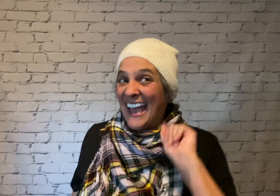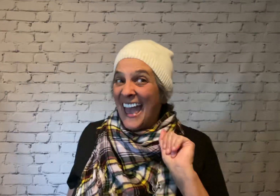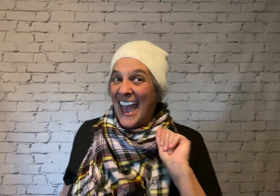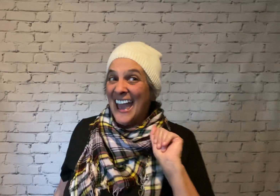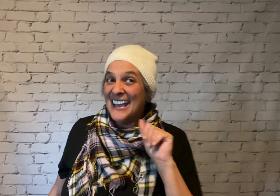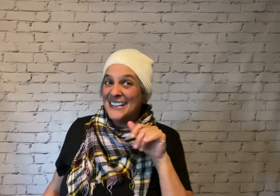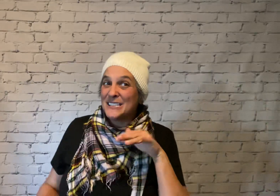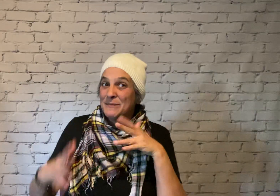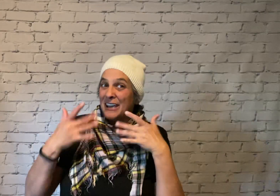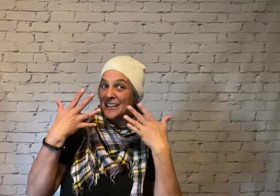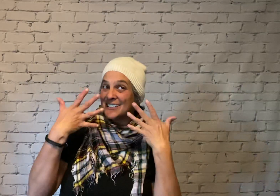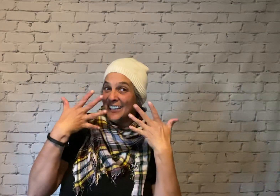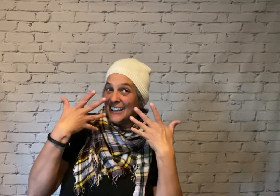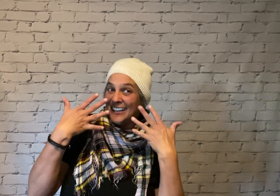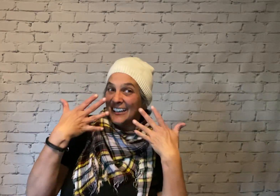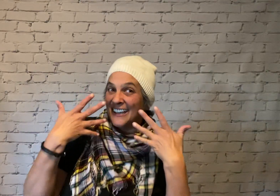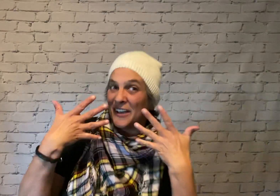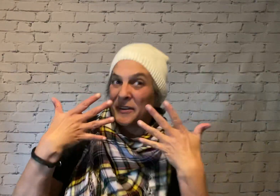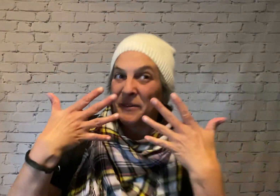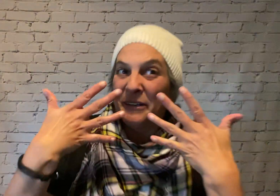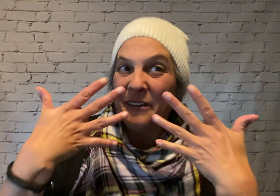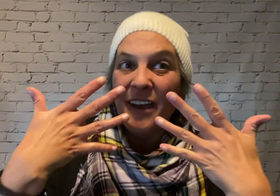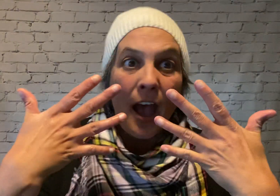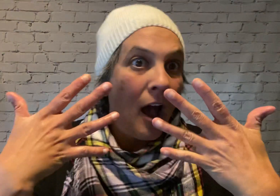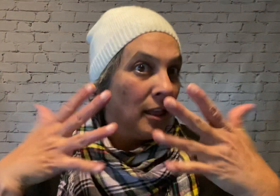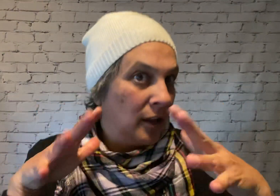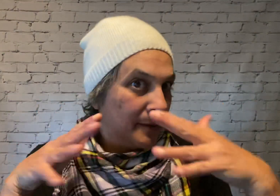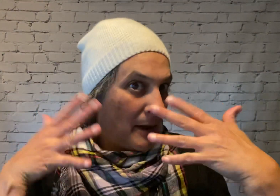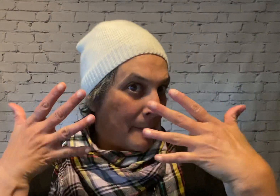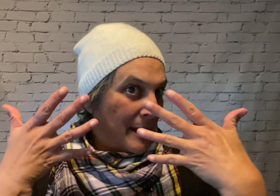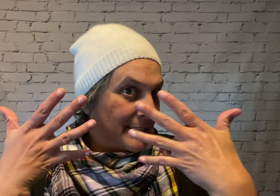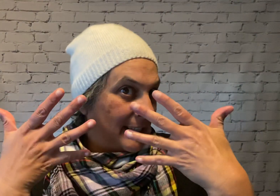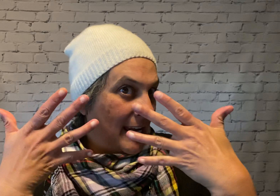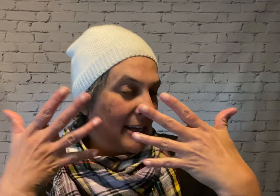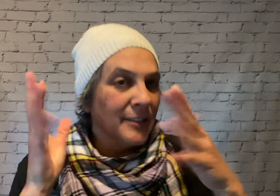Hey, it's me Angelique, Giggle Guru. Look at my amazing nails.